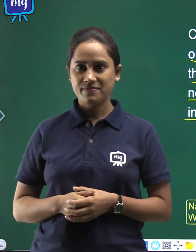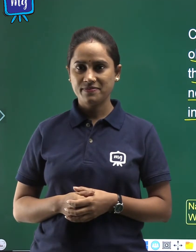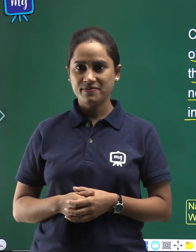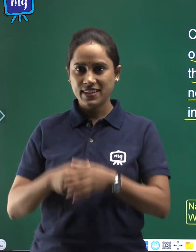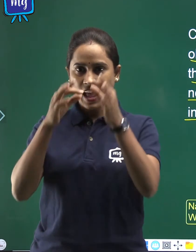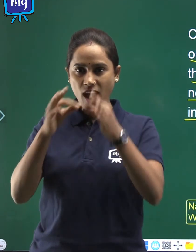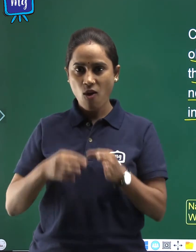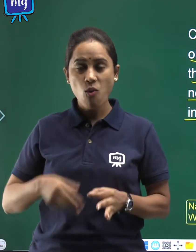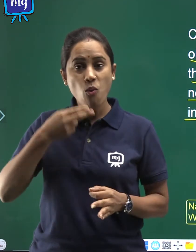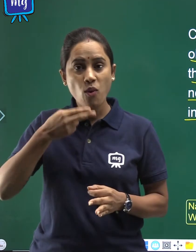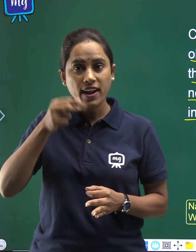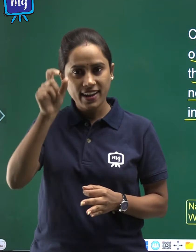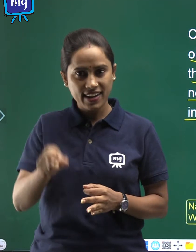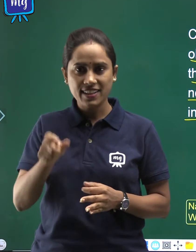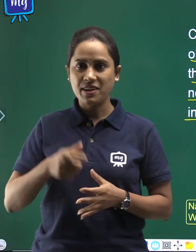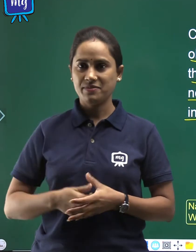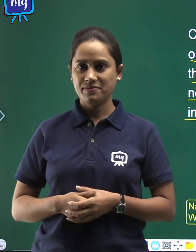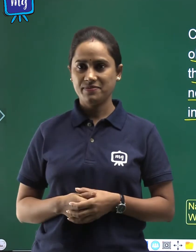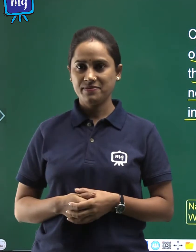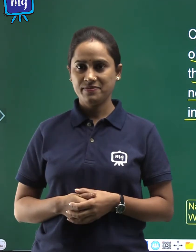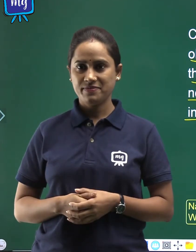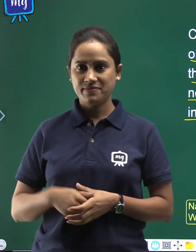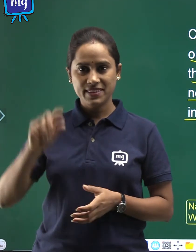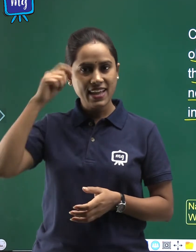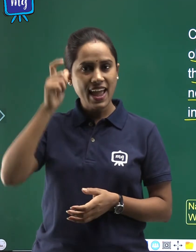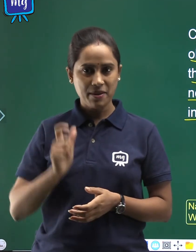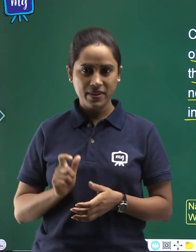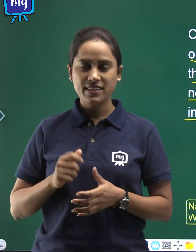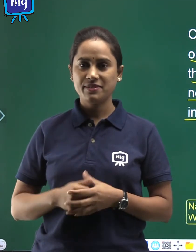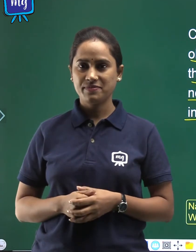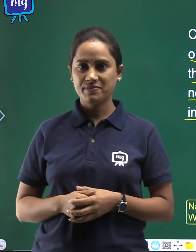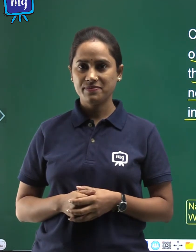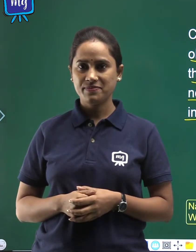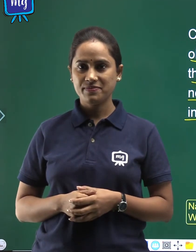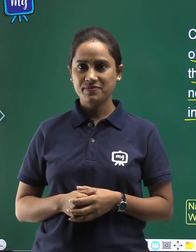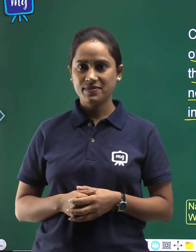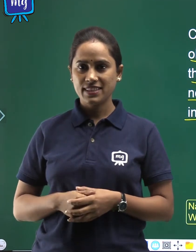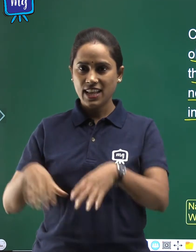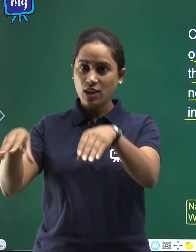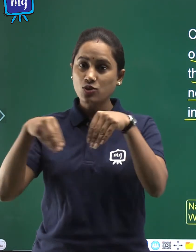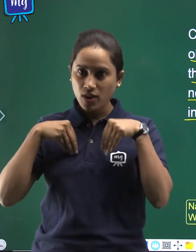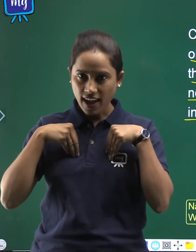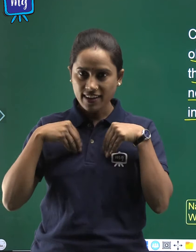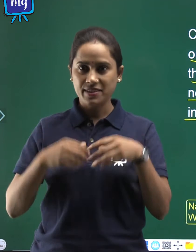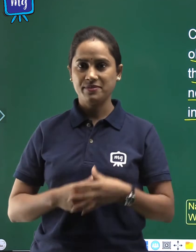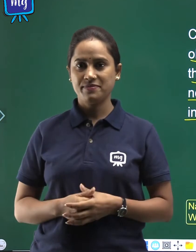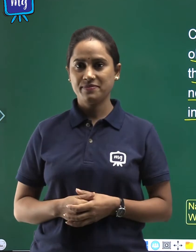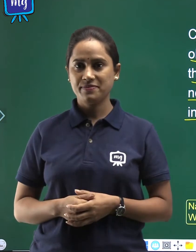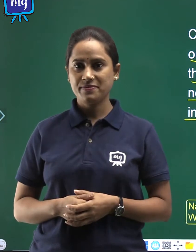varnan karta, admit, shikar karna,